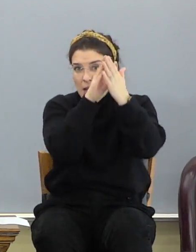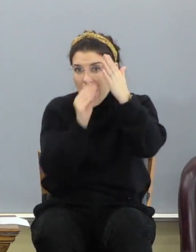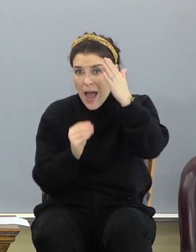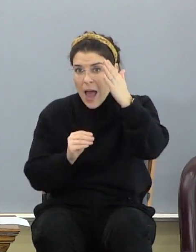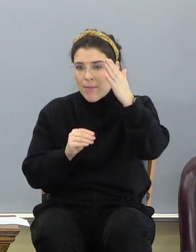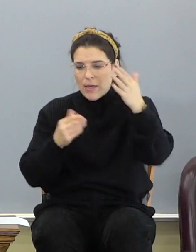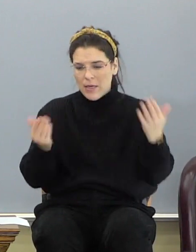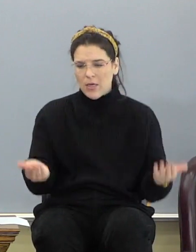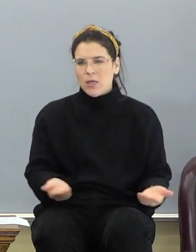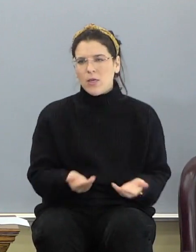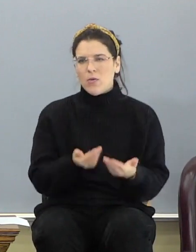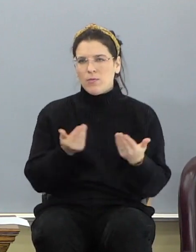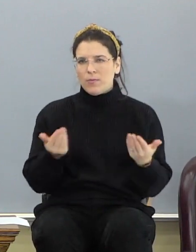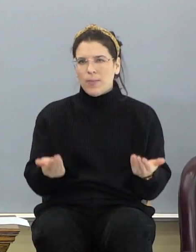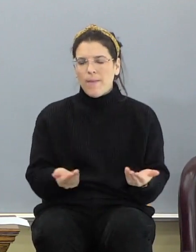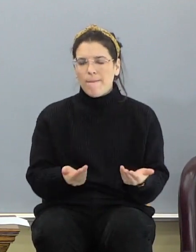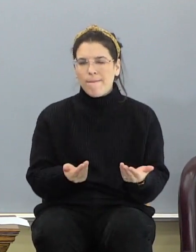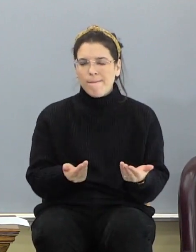of that down here.